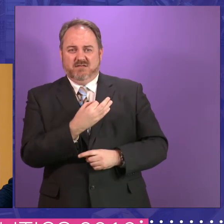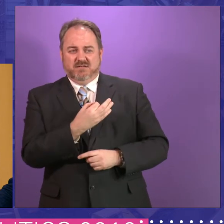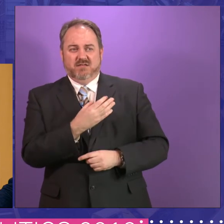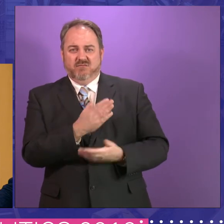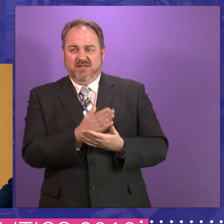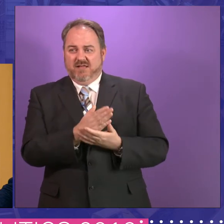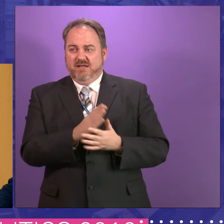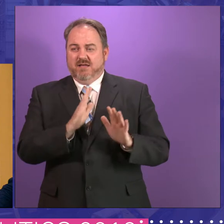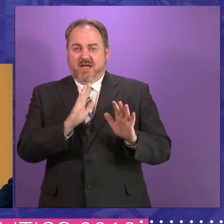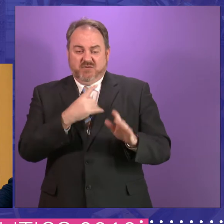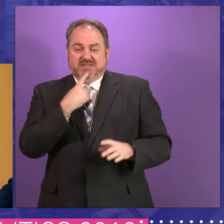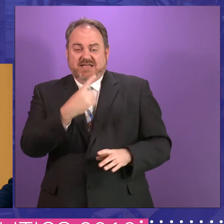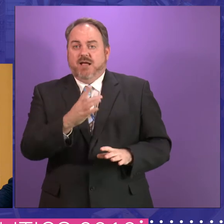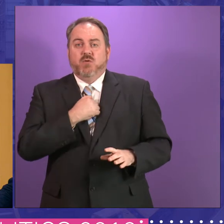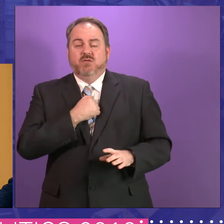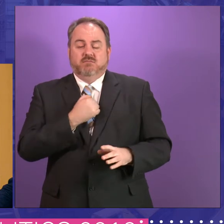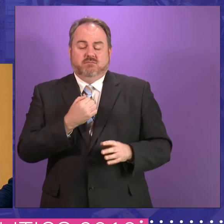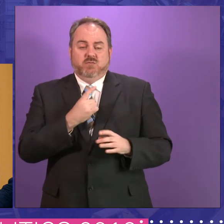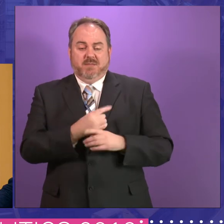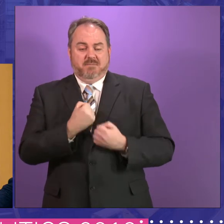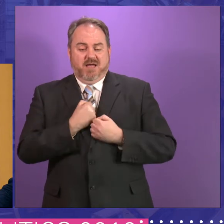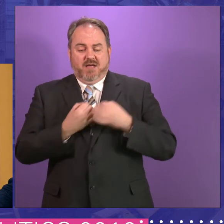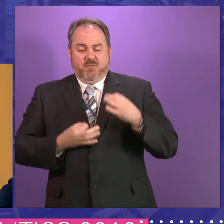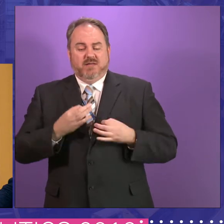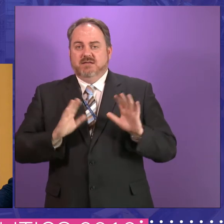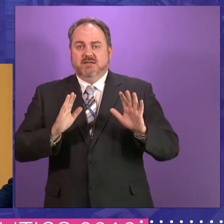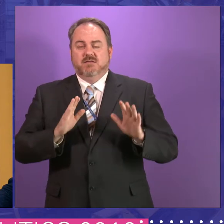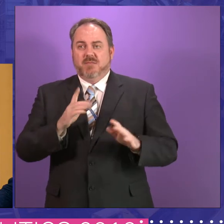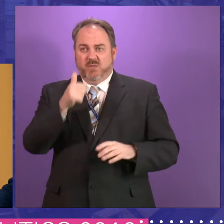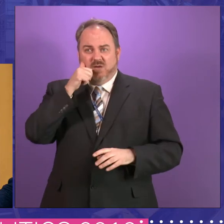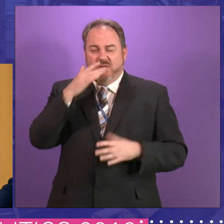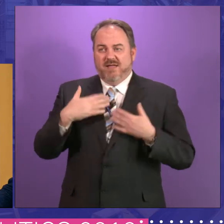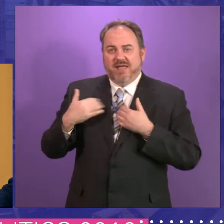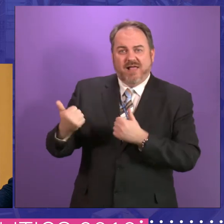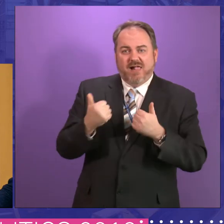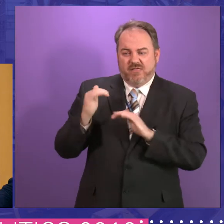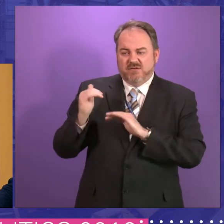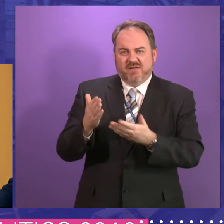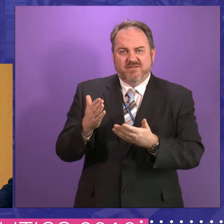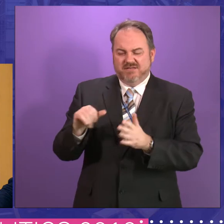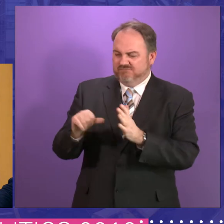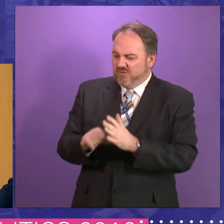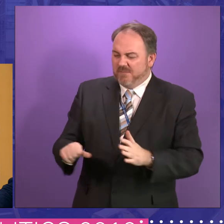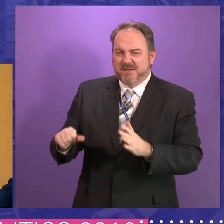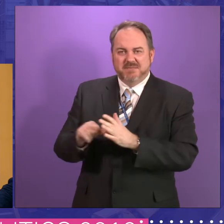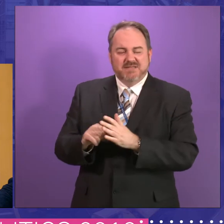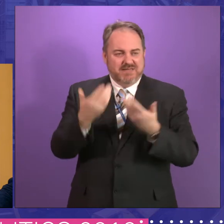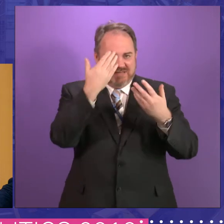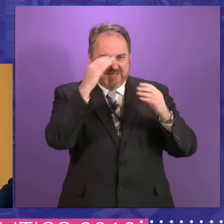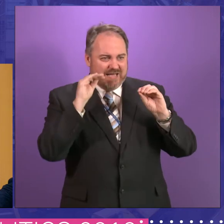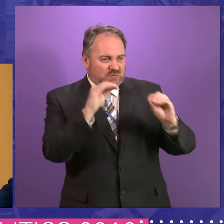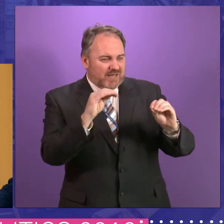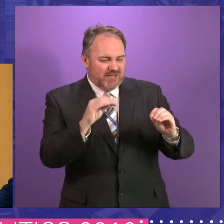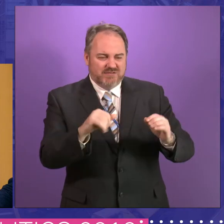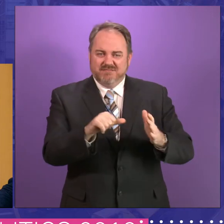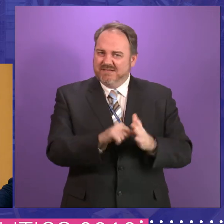not a party political comment. But, you know, we're aware of challenges in the health service. We're aware of challenges in the education system. We're aware of